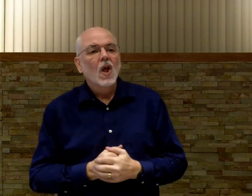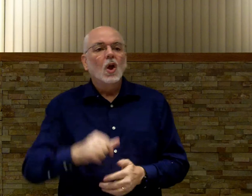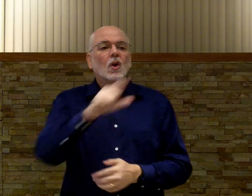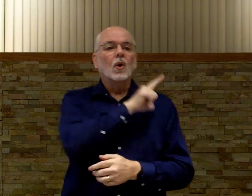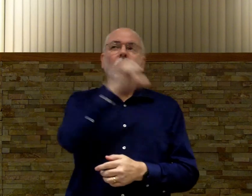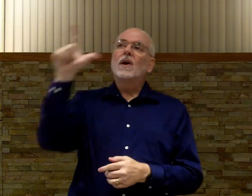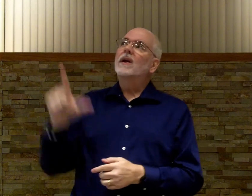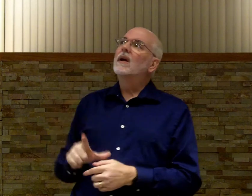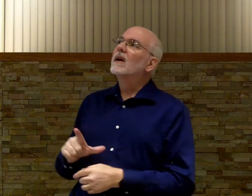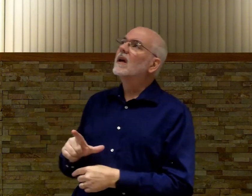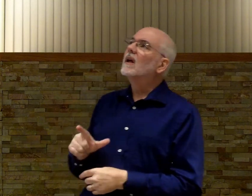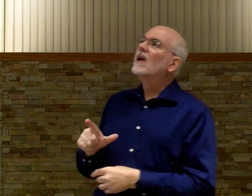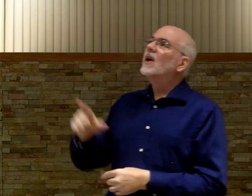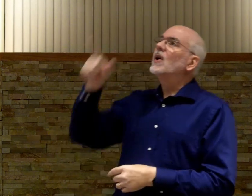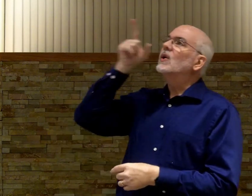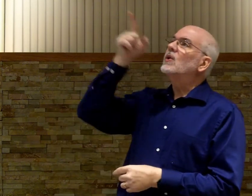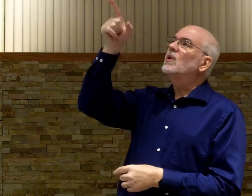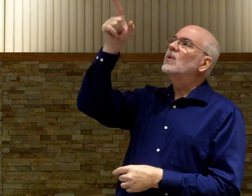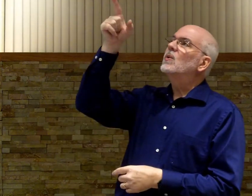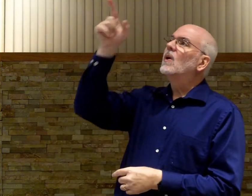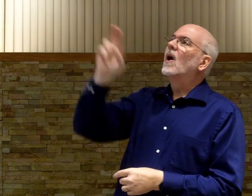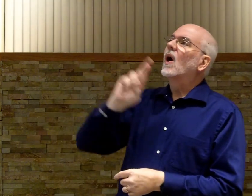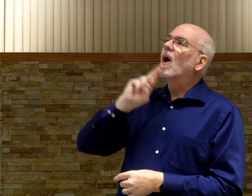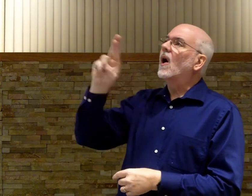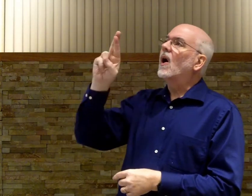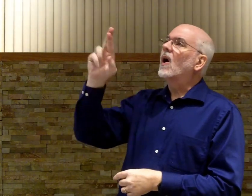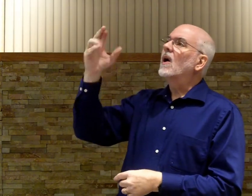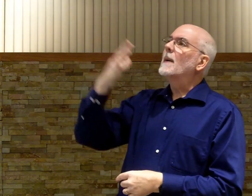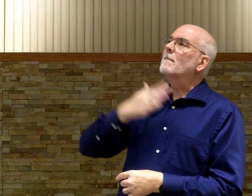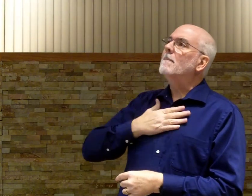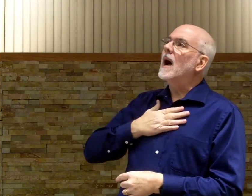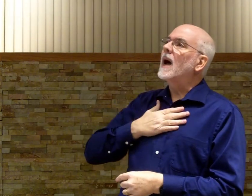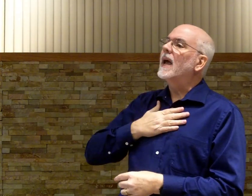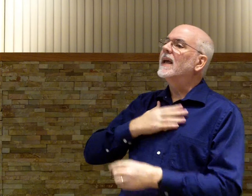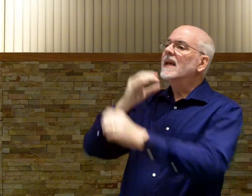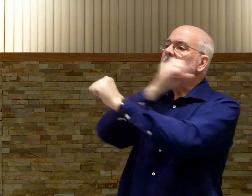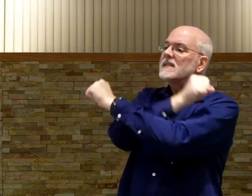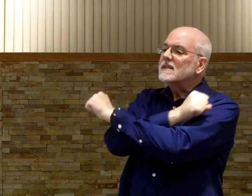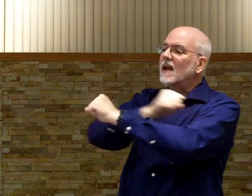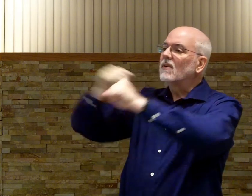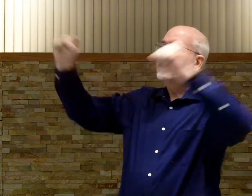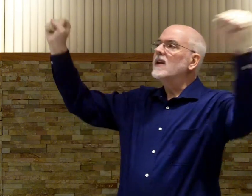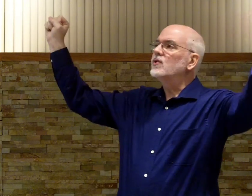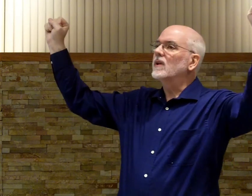Lord. You. Are. My. Salvation.